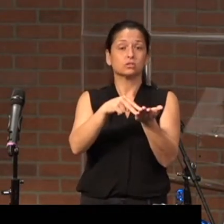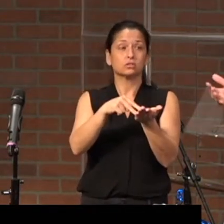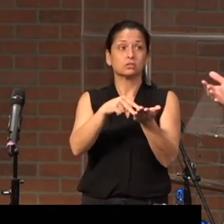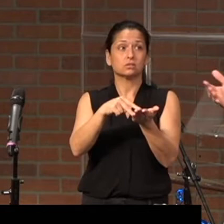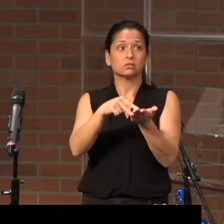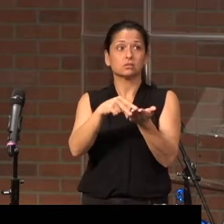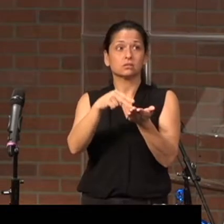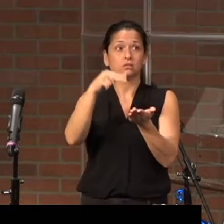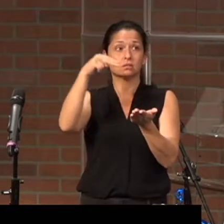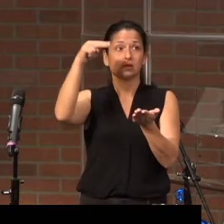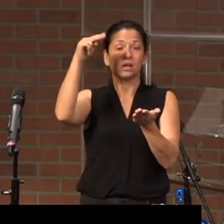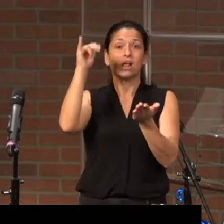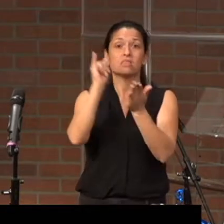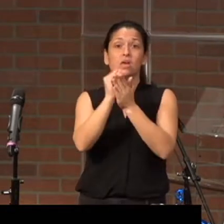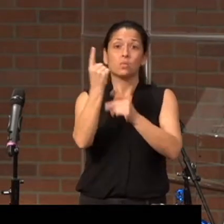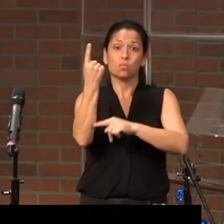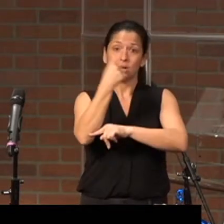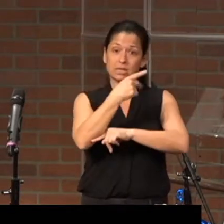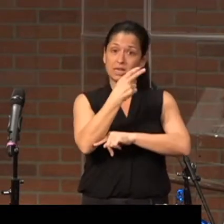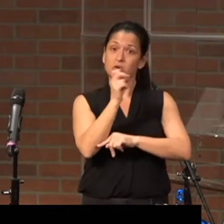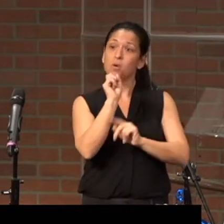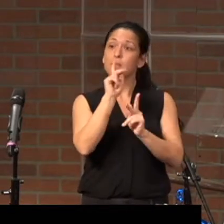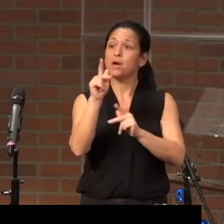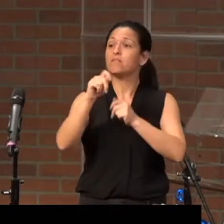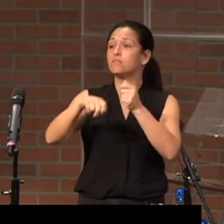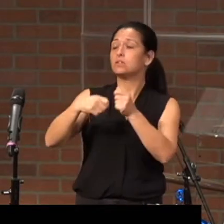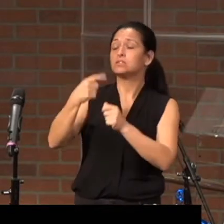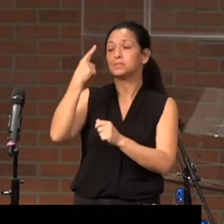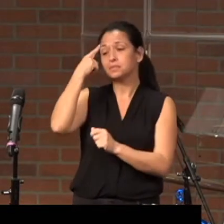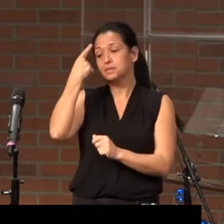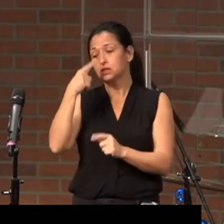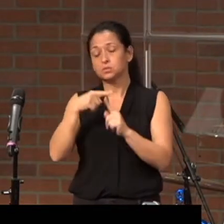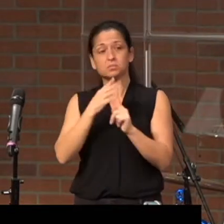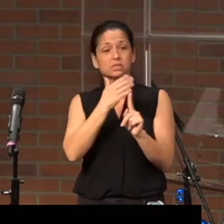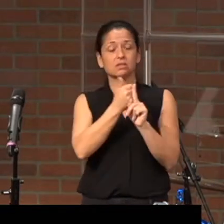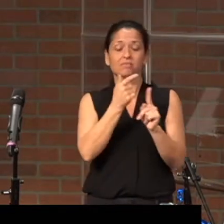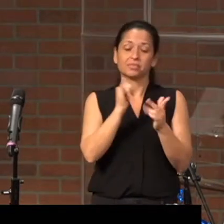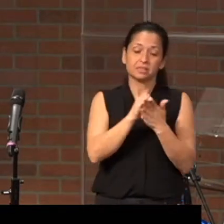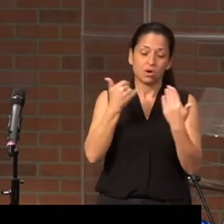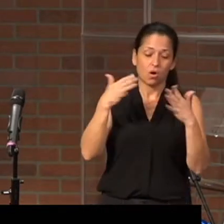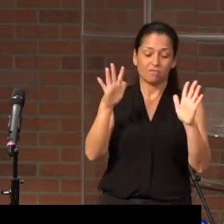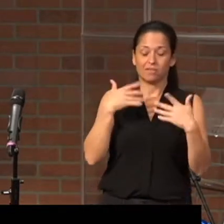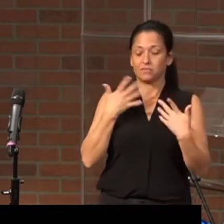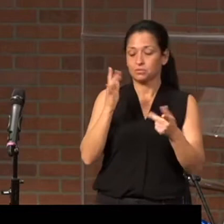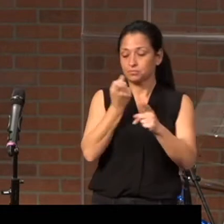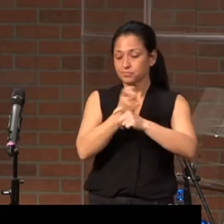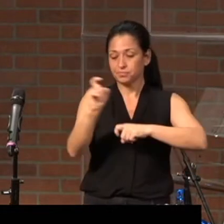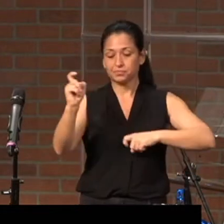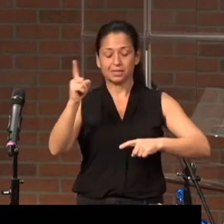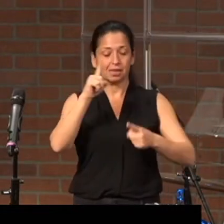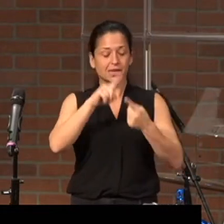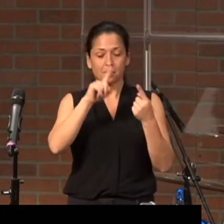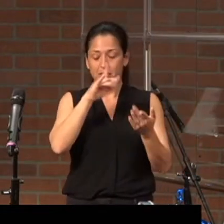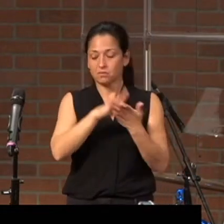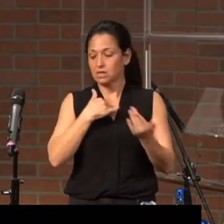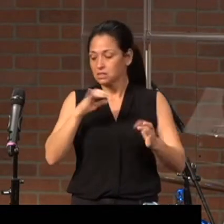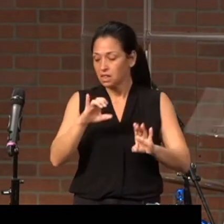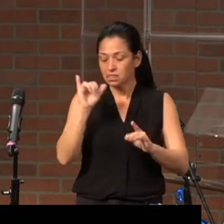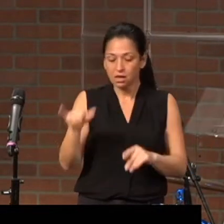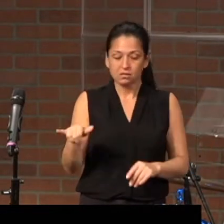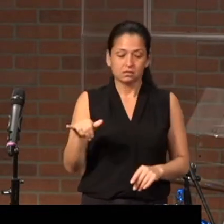That one day he's back out fishing, thinking to himself, this is over. I've totally blown it. I can't believe I did that.